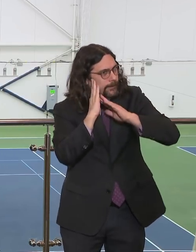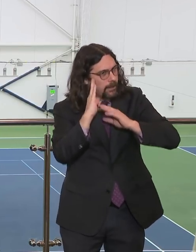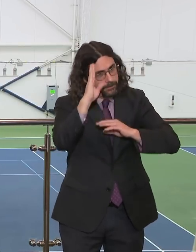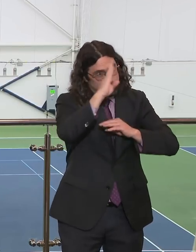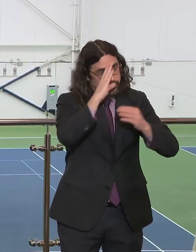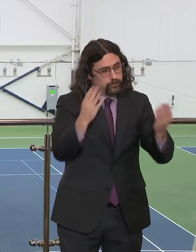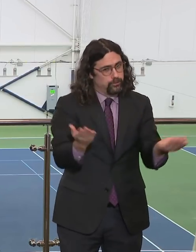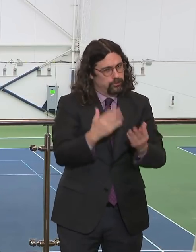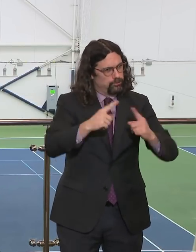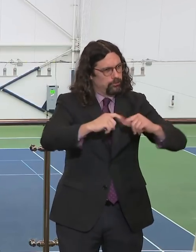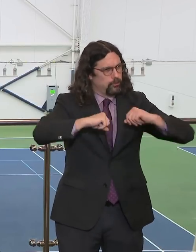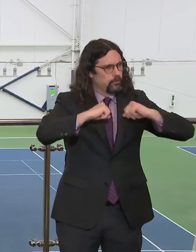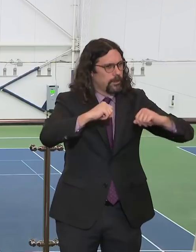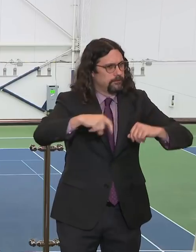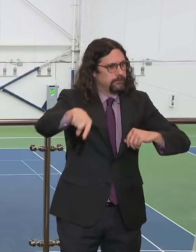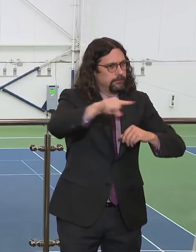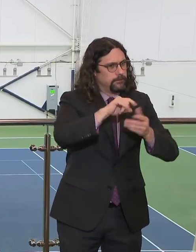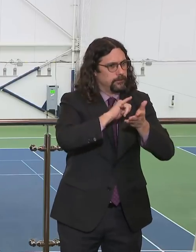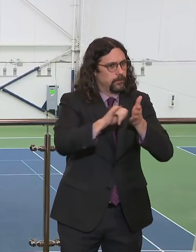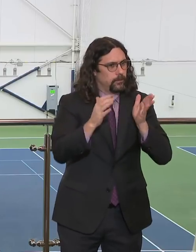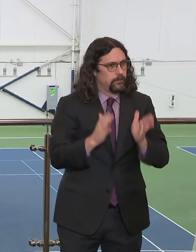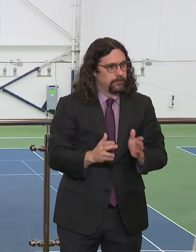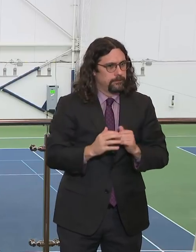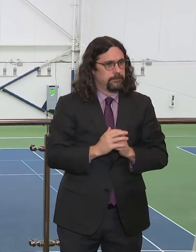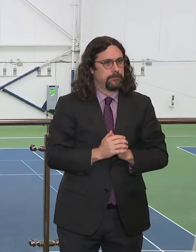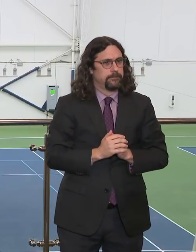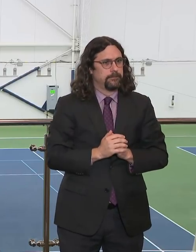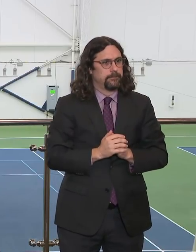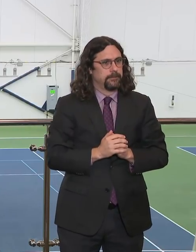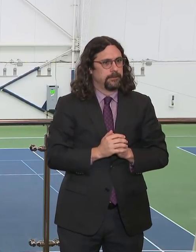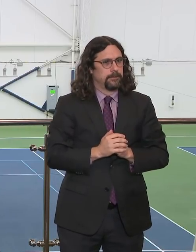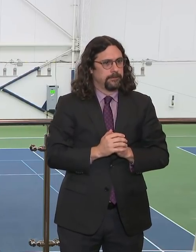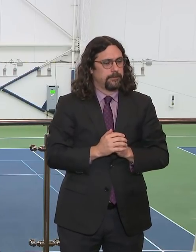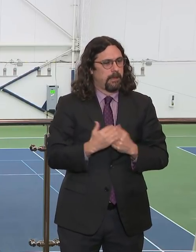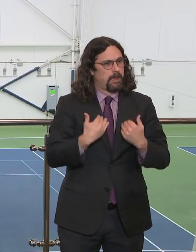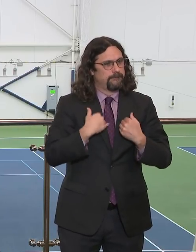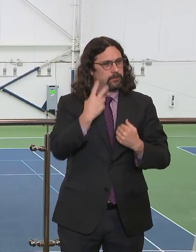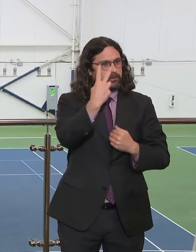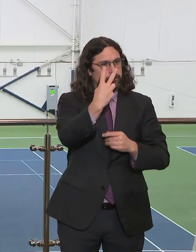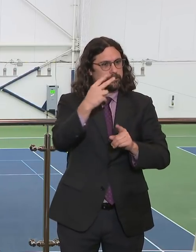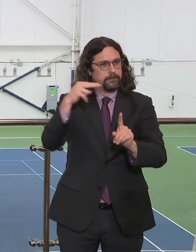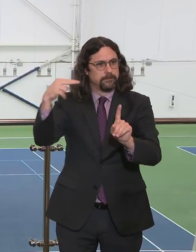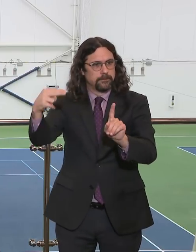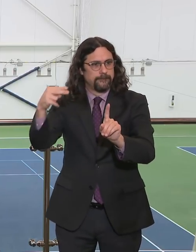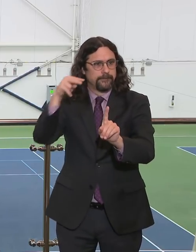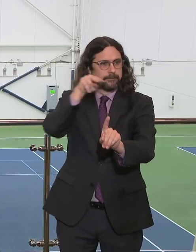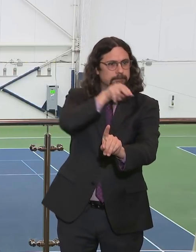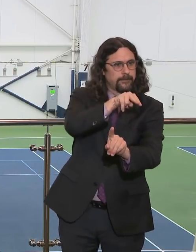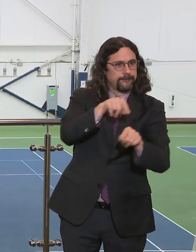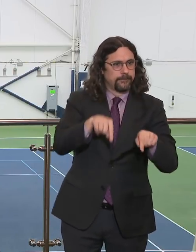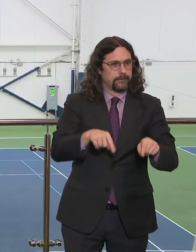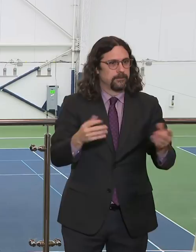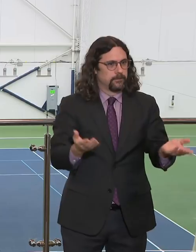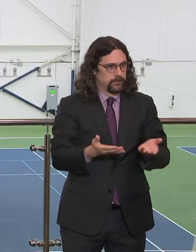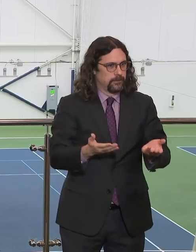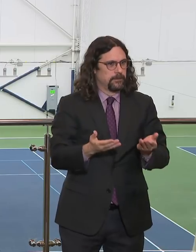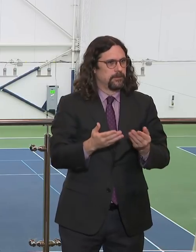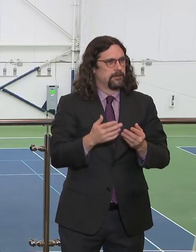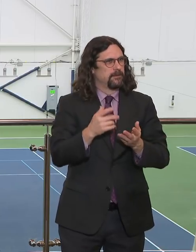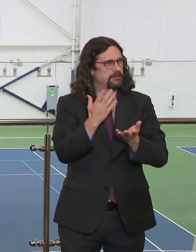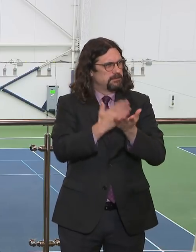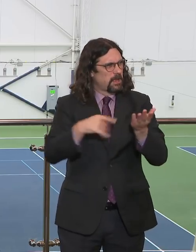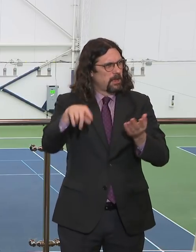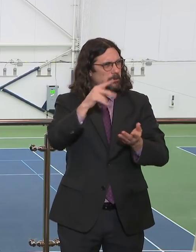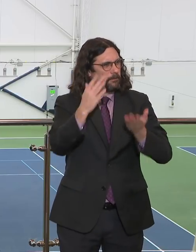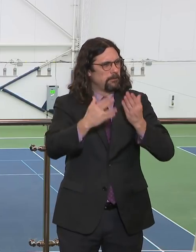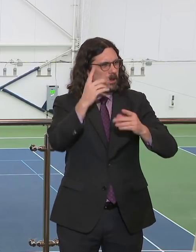say the glass is half empty, you would say these tennis courts symbolize what we're